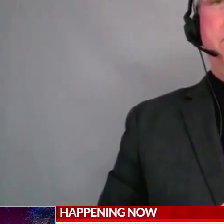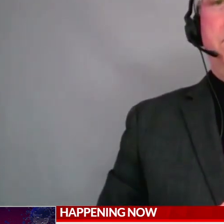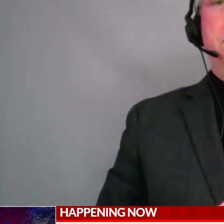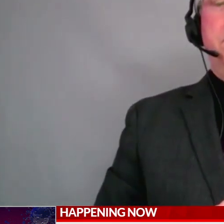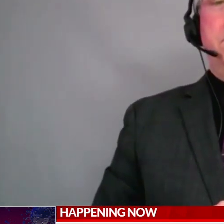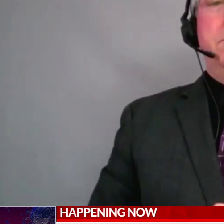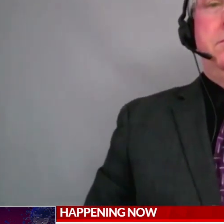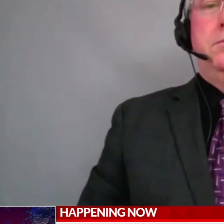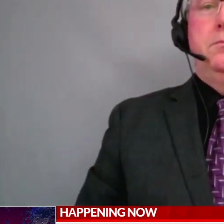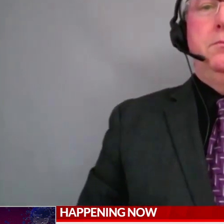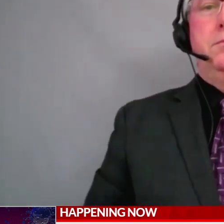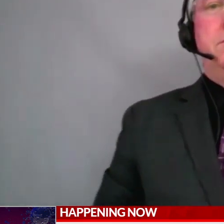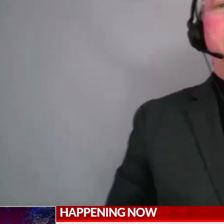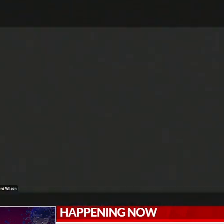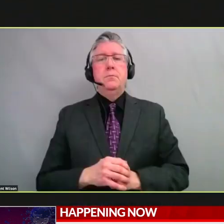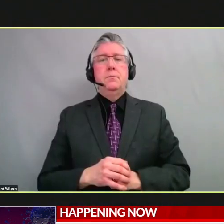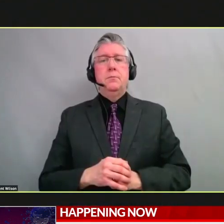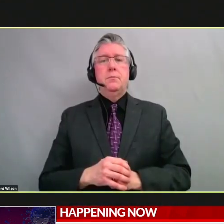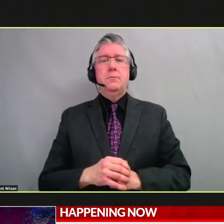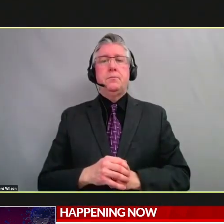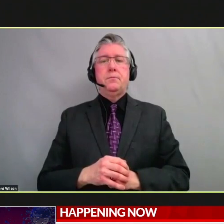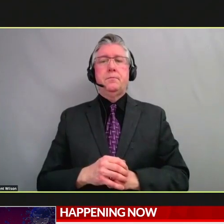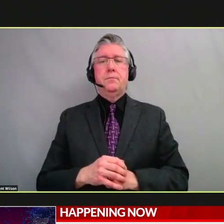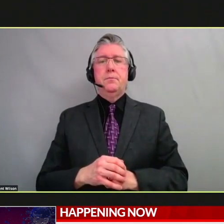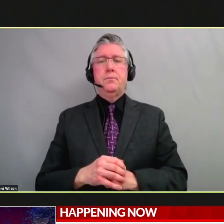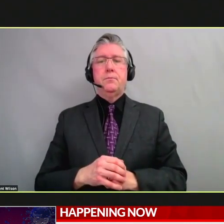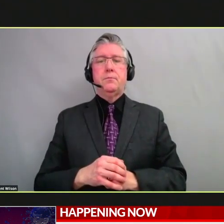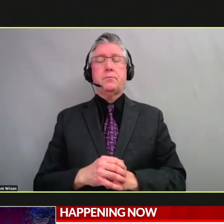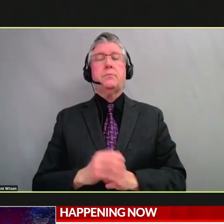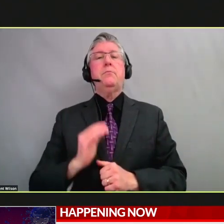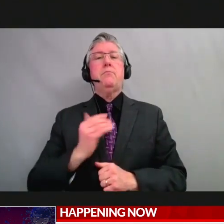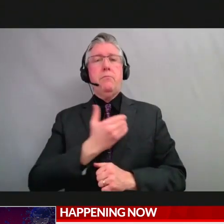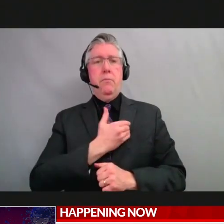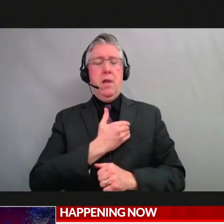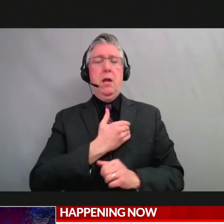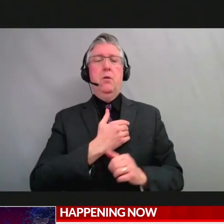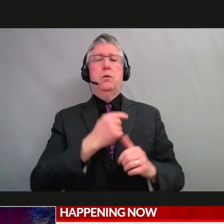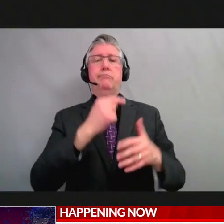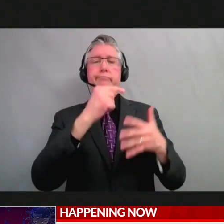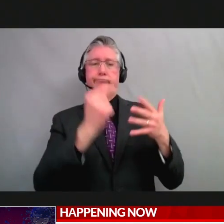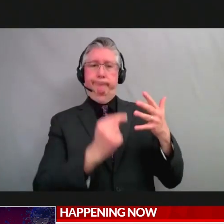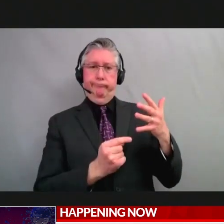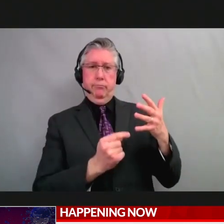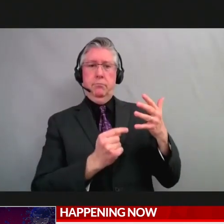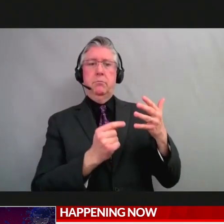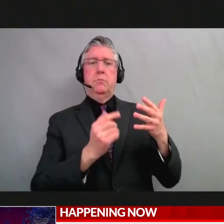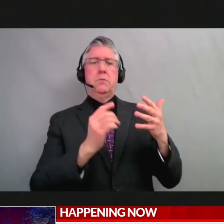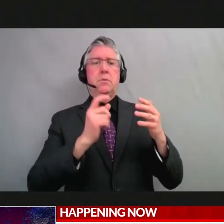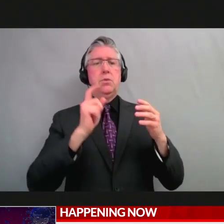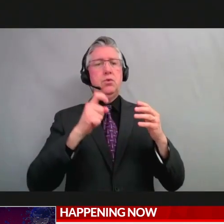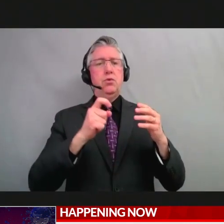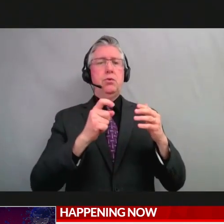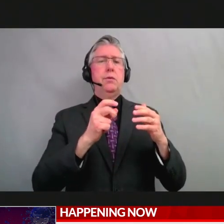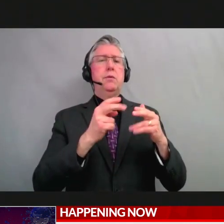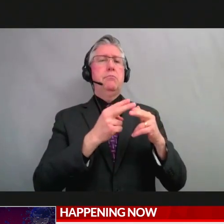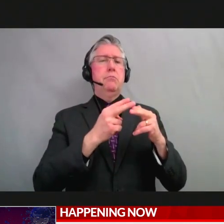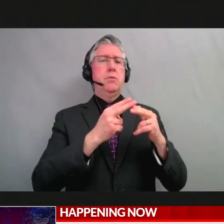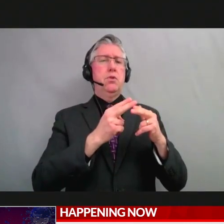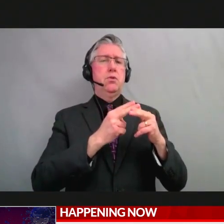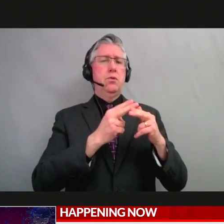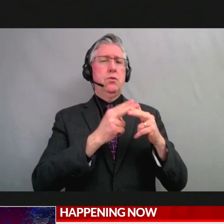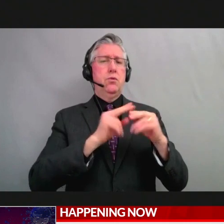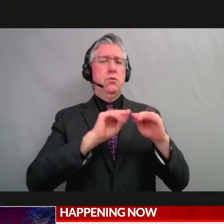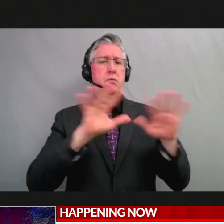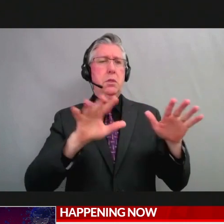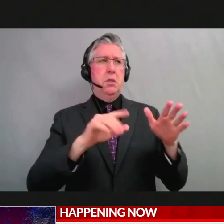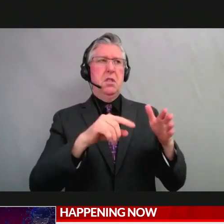So we are going to be updating our guidance, hopefully to be released as early as end of this